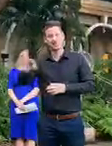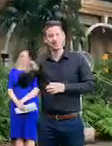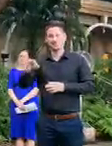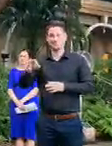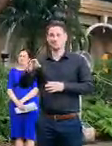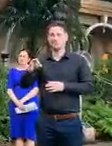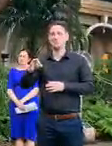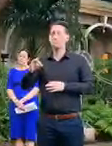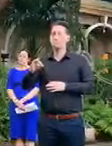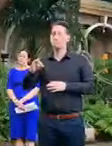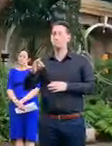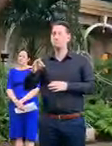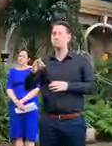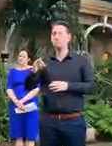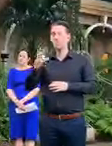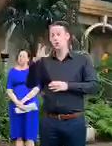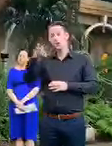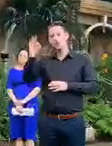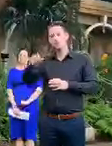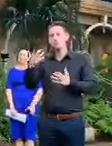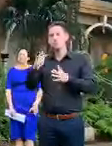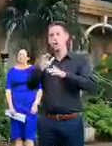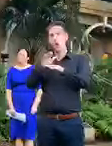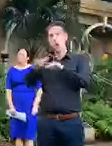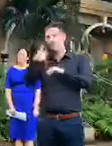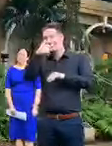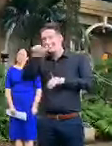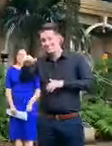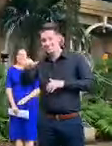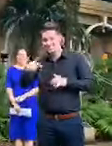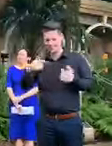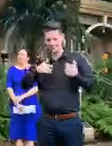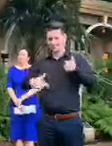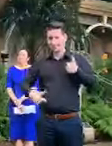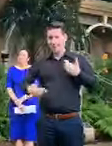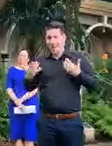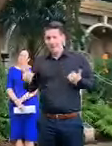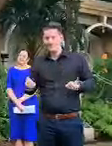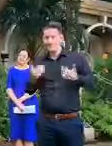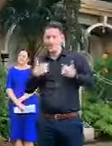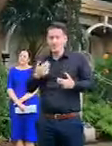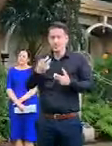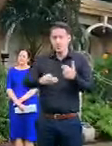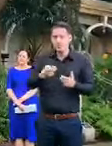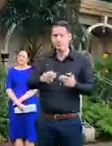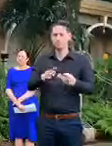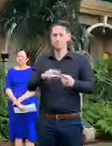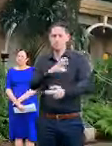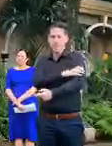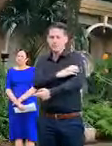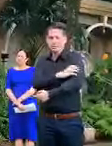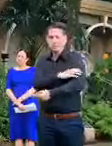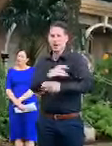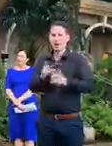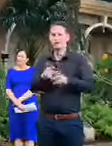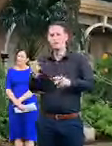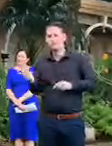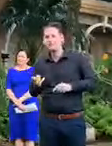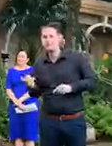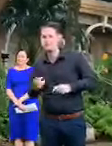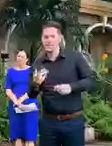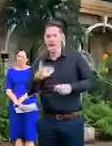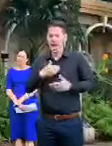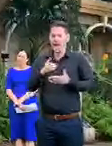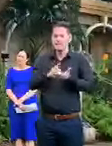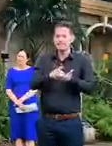will mainly be those people over age 60 with one or more chronic diseases. High blood pressure, diabetes, heart